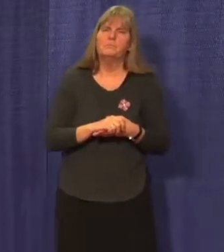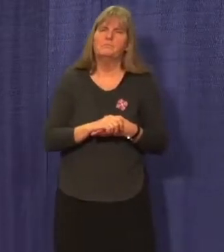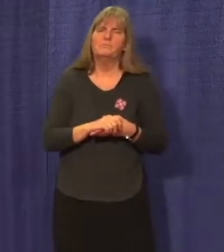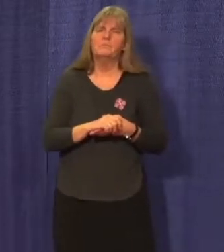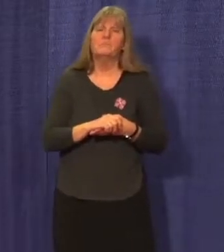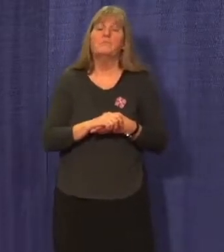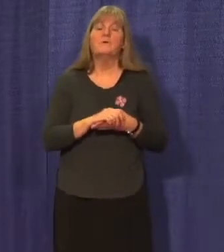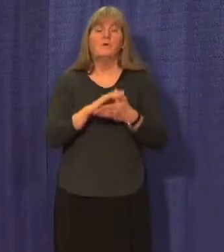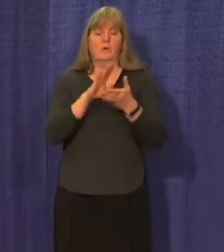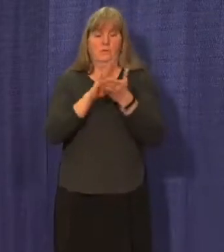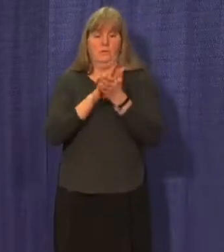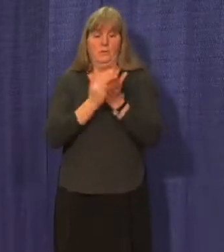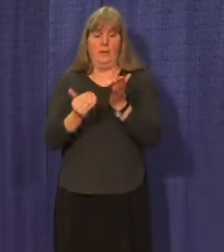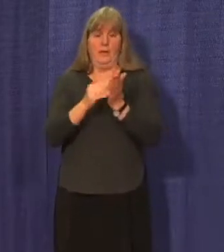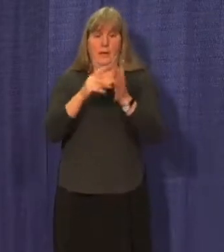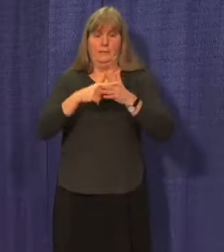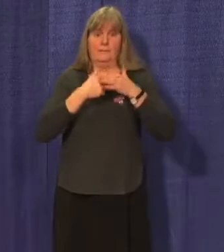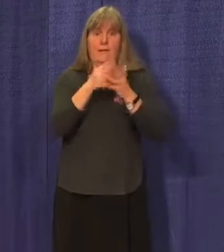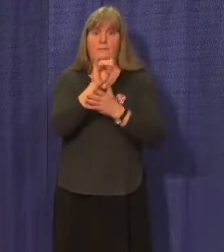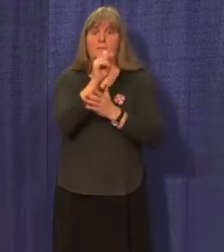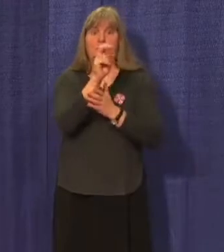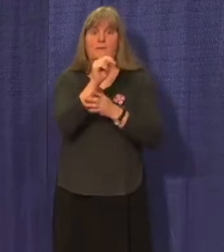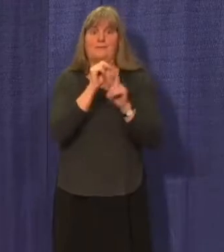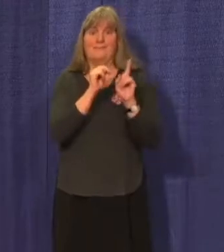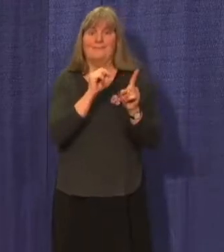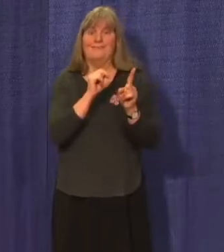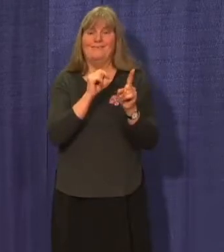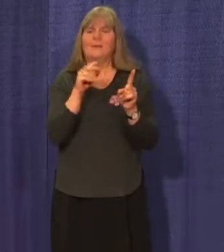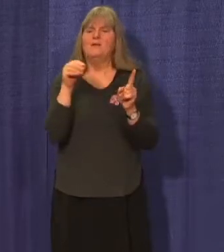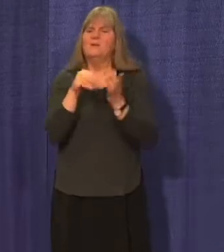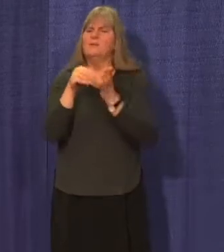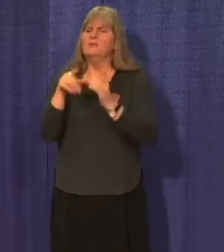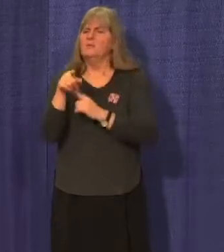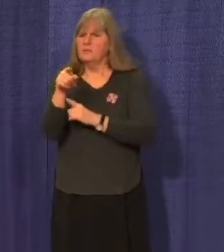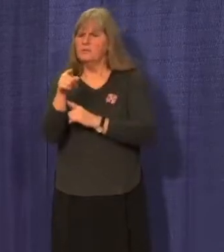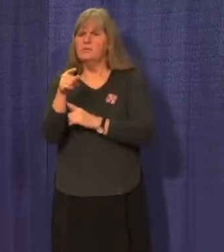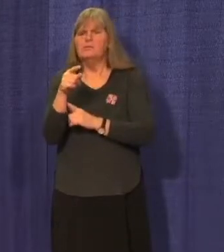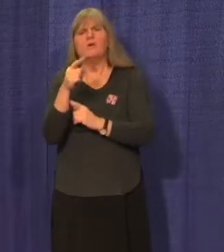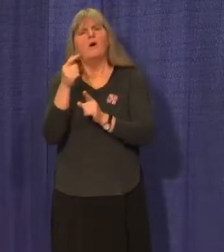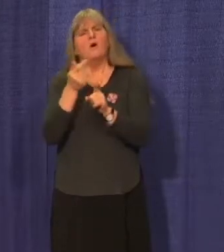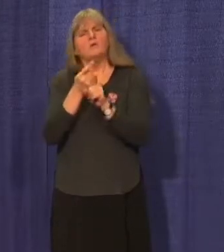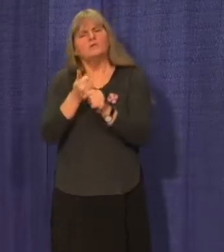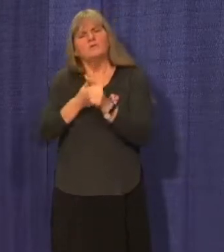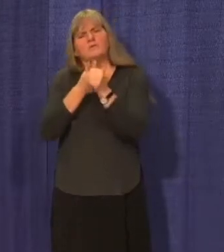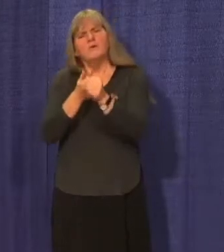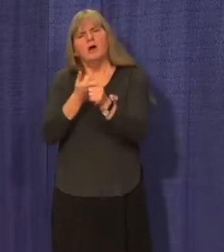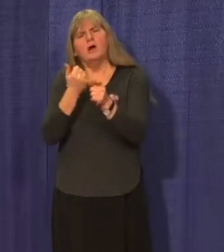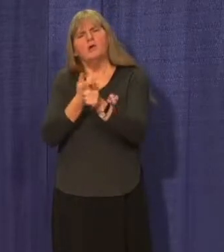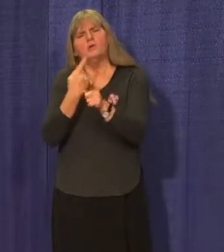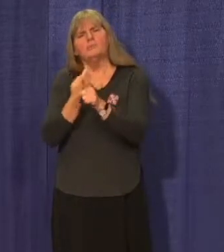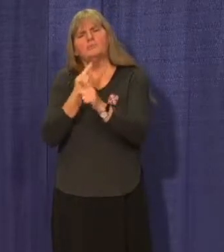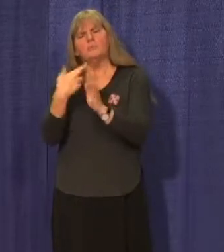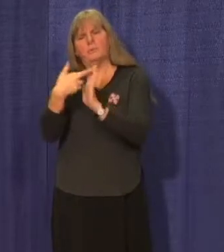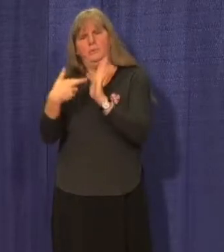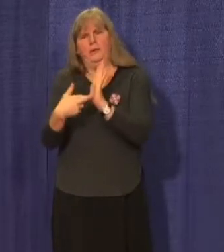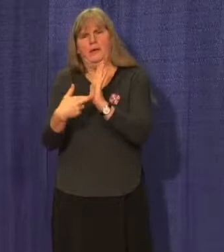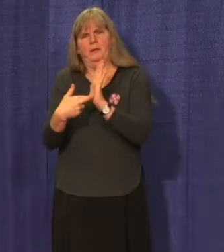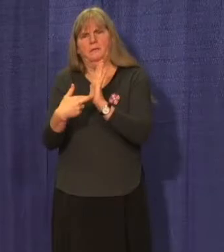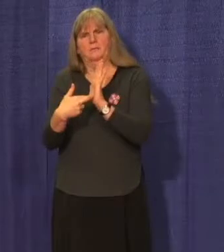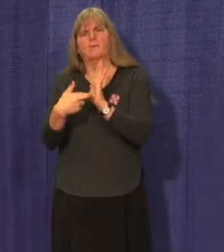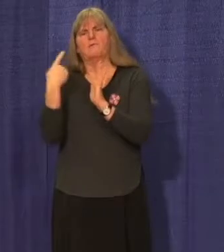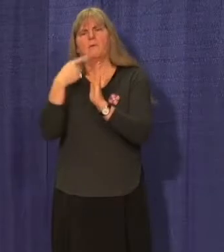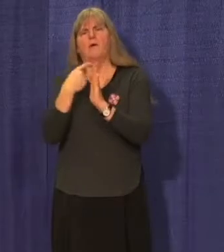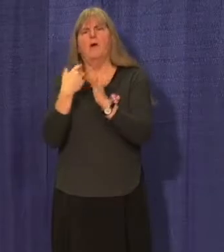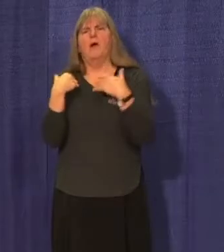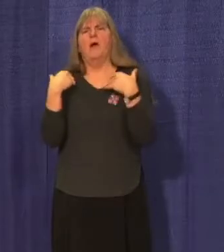When school resumes in January, students will also start following some updated guidance to ensure that we are taking